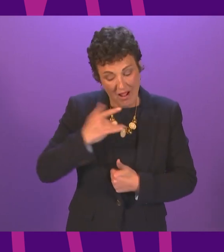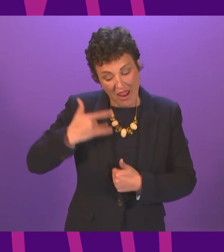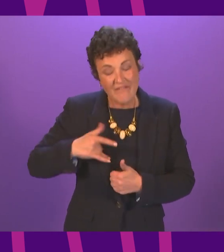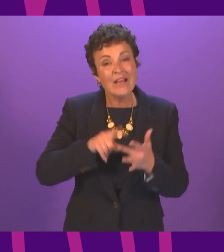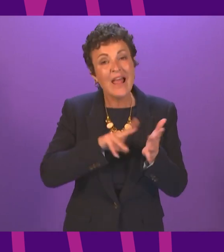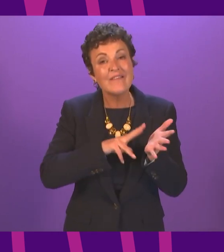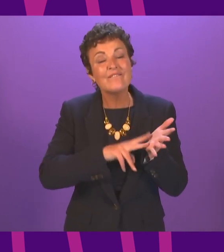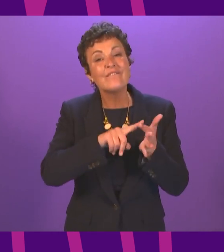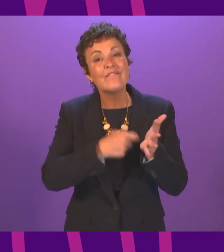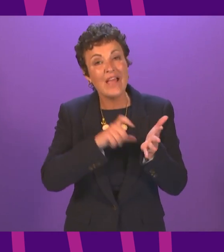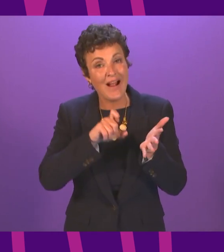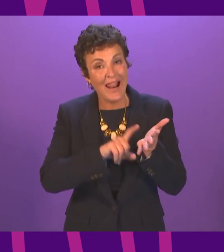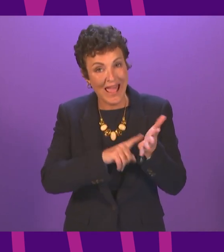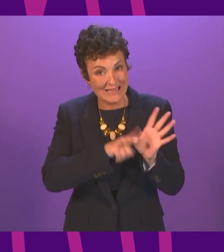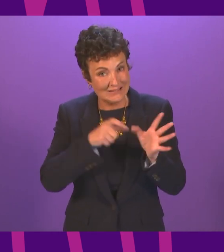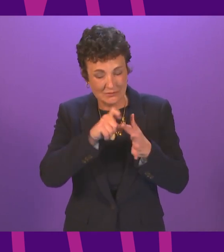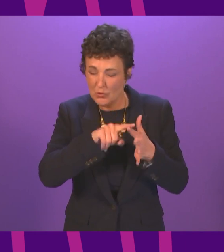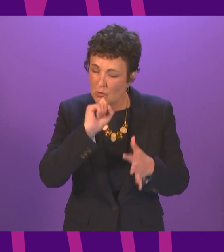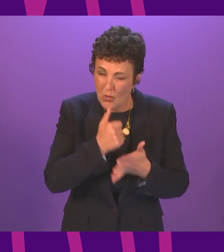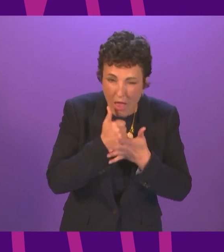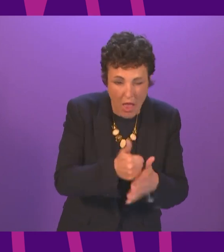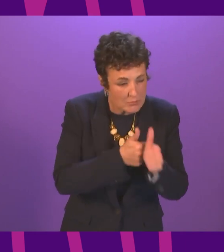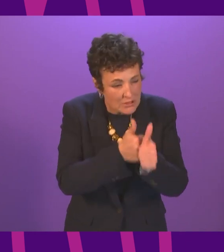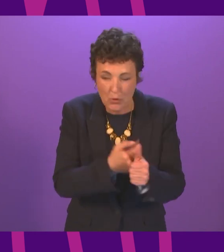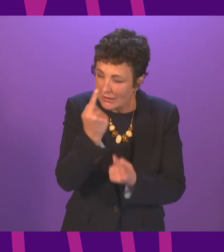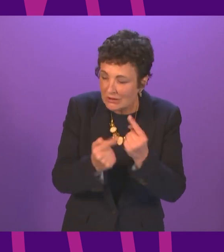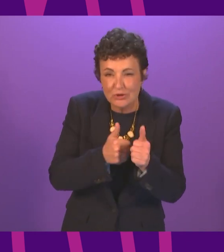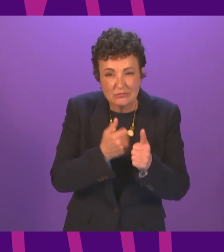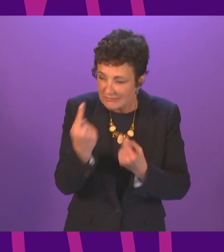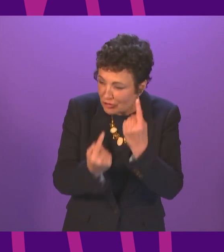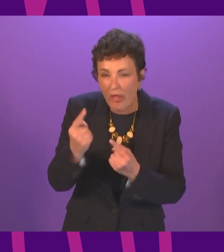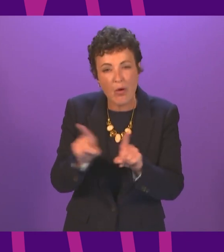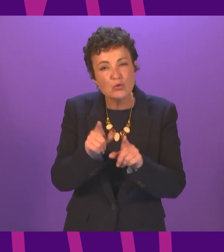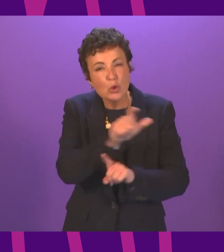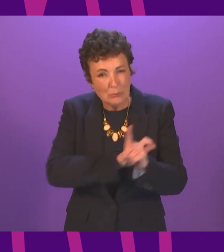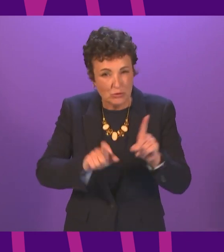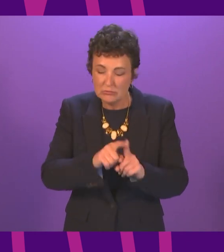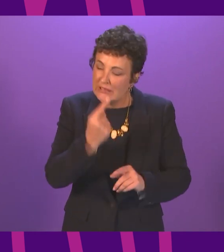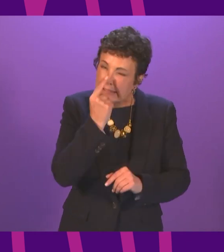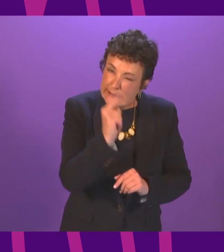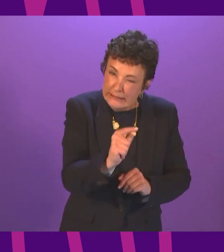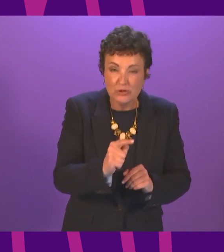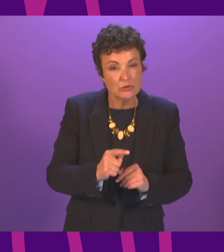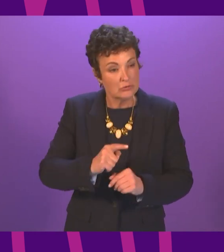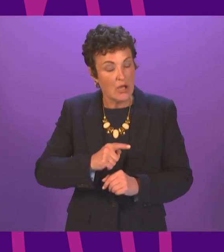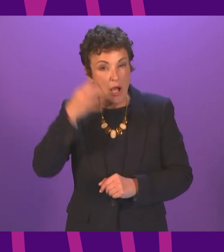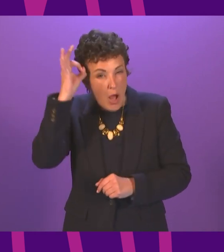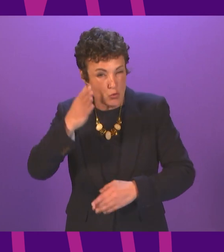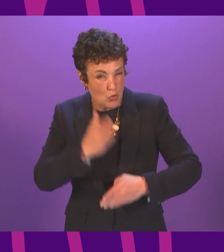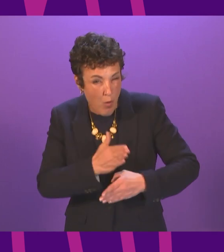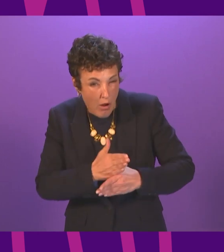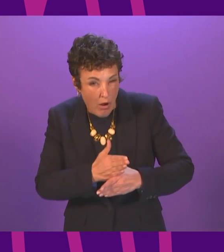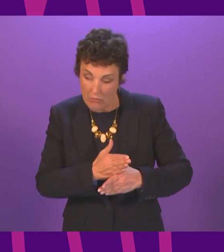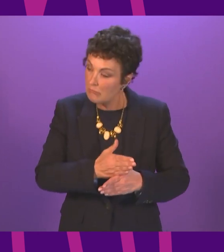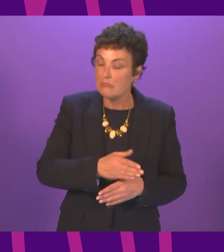in helping our community as well as we have been on that awful COVID journey every public sector worker every third sector worker